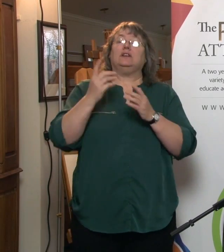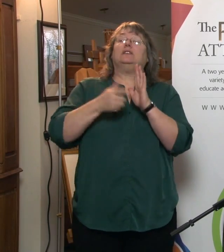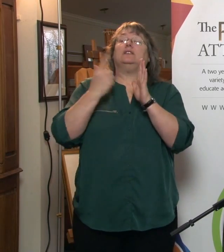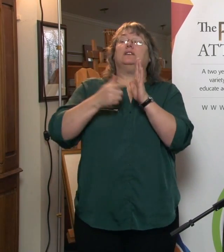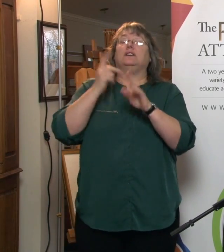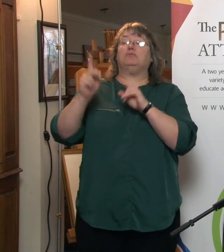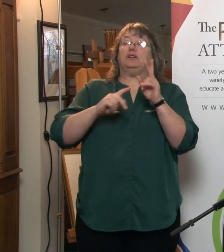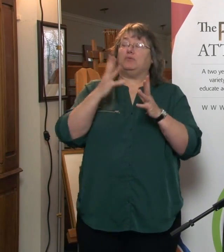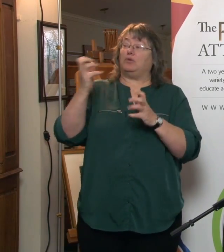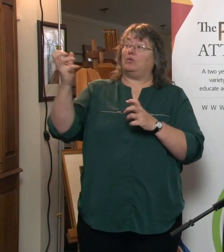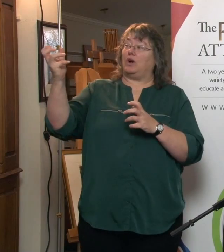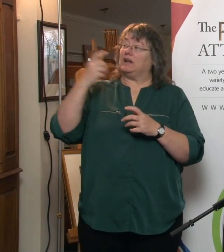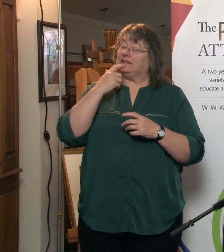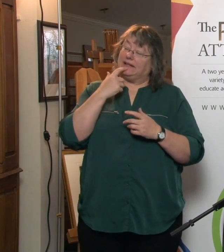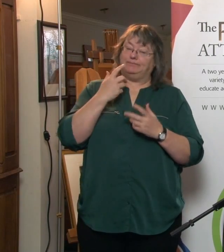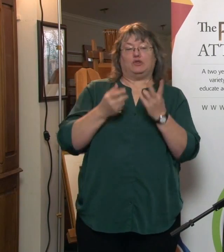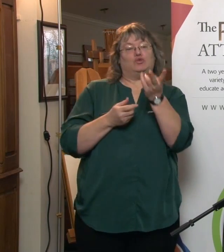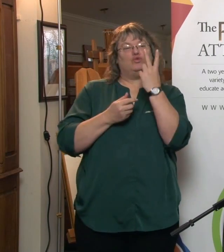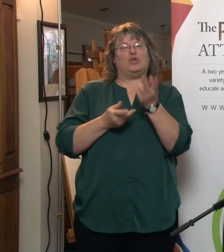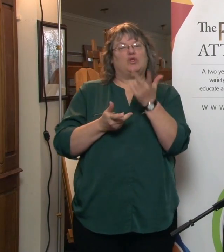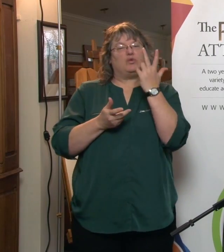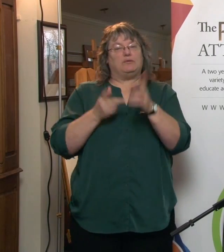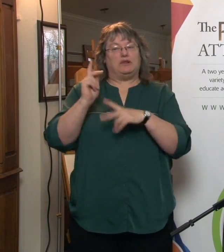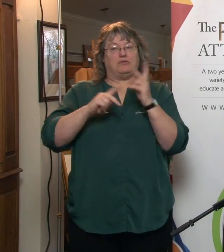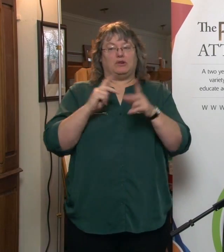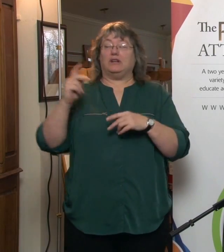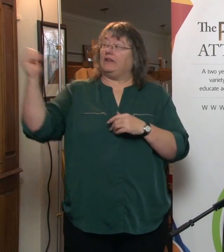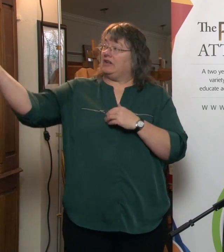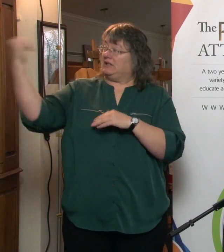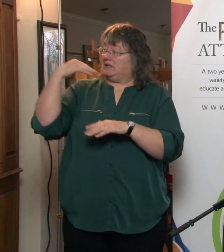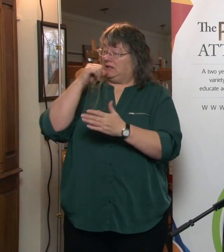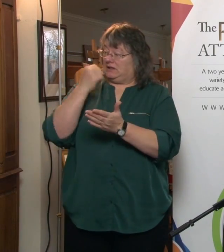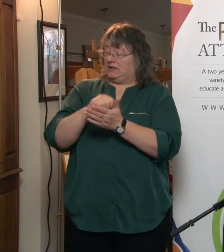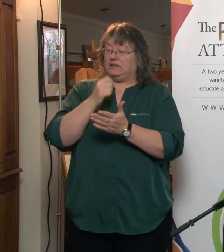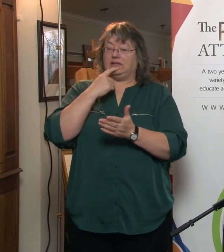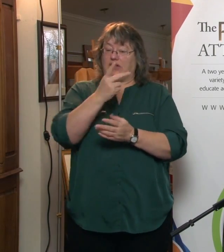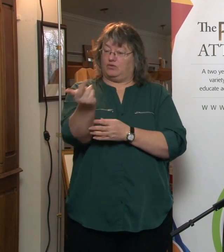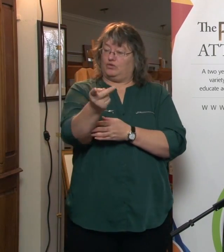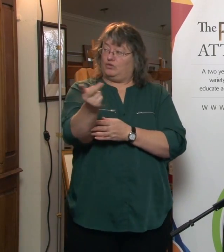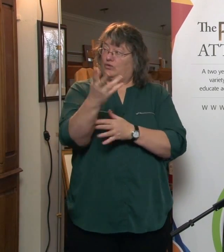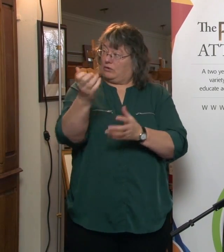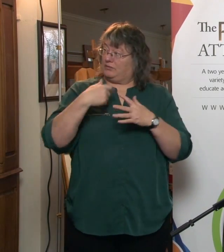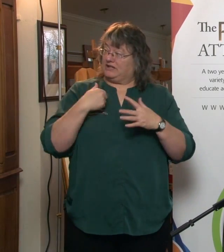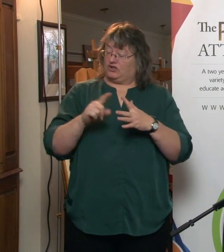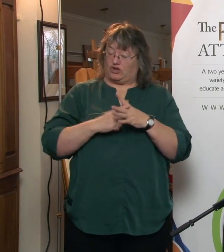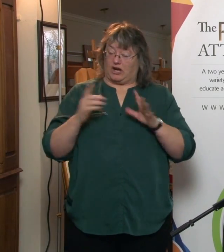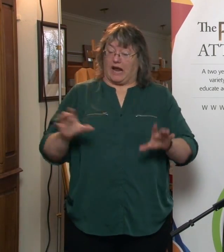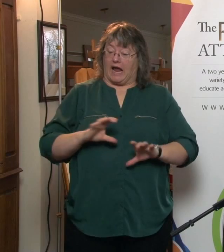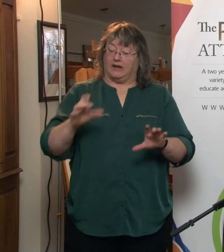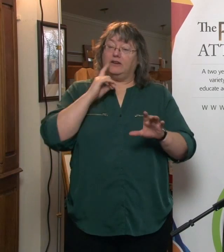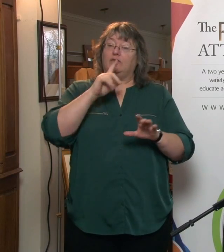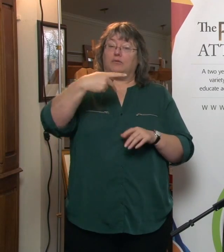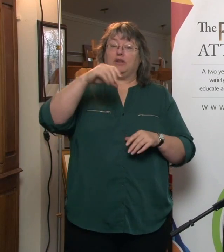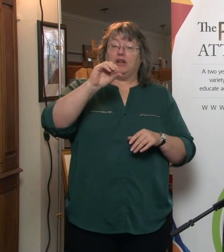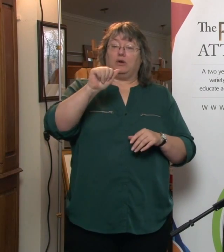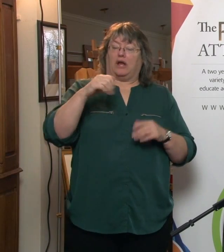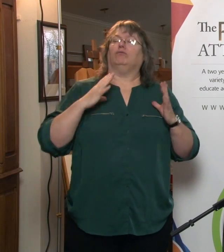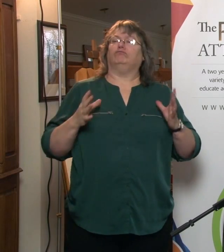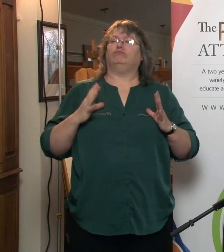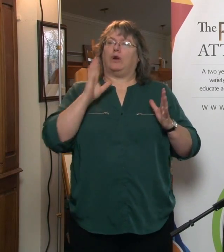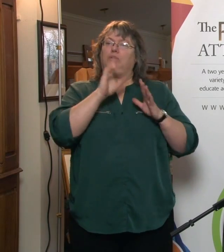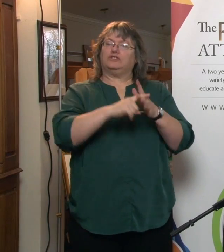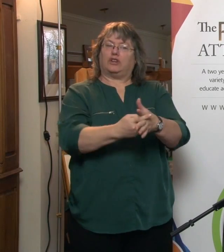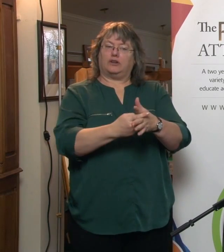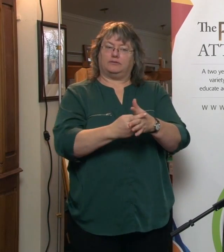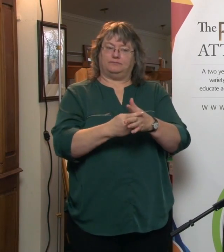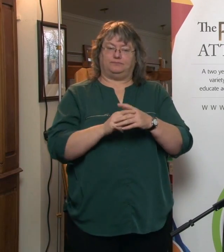of different people for protection. If we got a letter from, say, your son and daughter and said, we would like you to start acting under mom's power of attorney, we'll start them. The